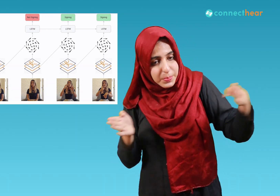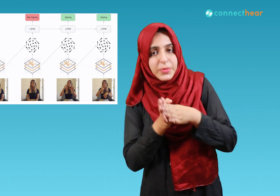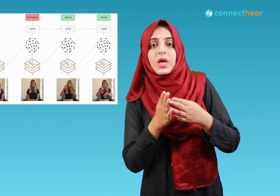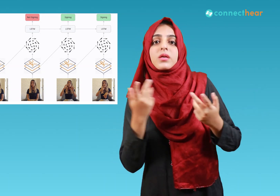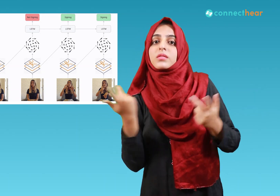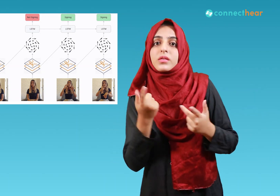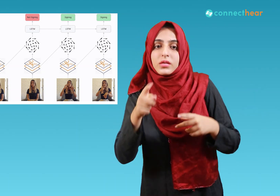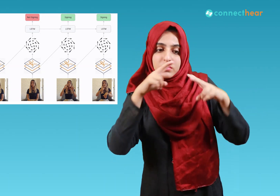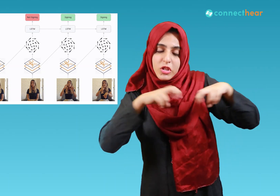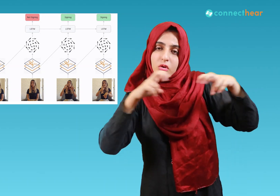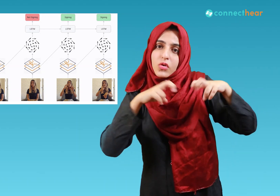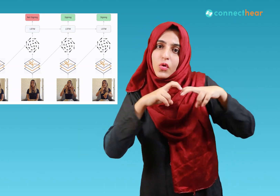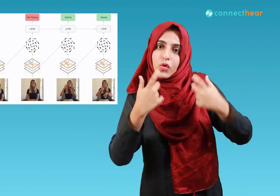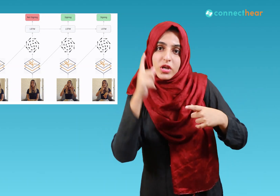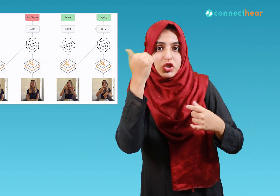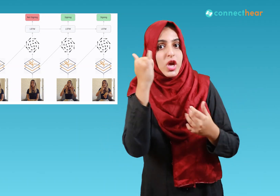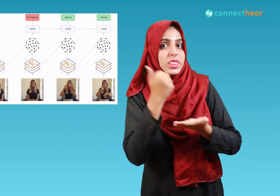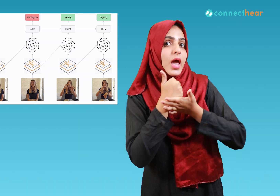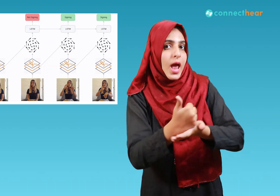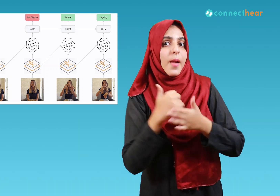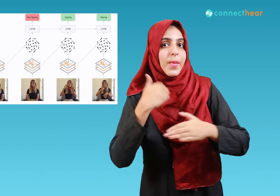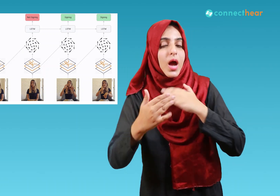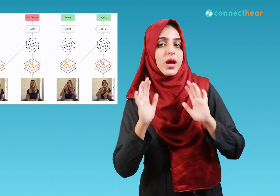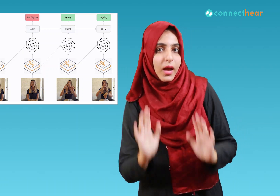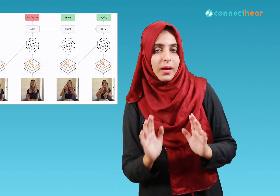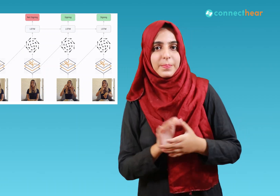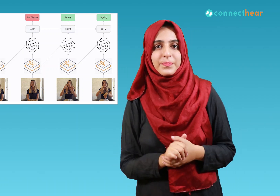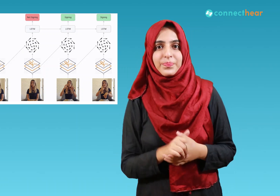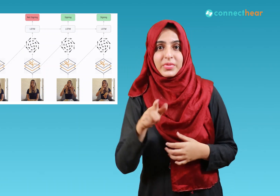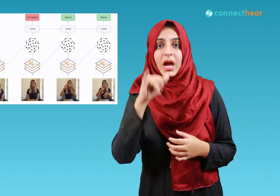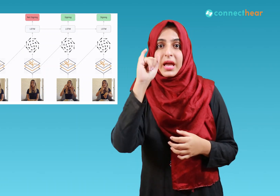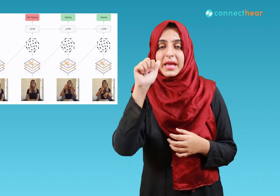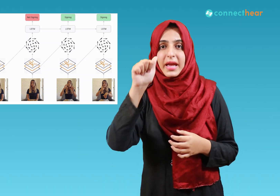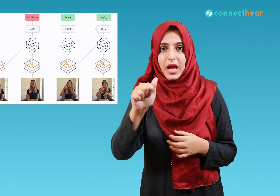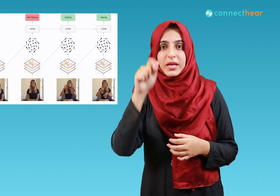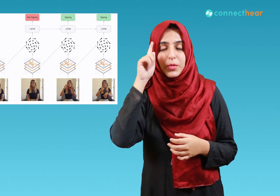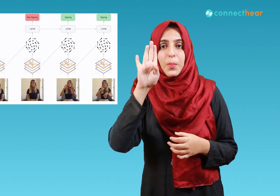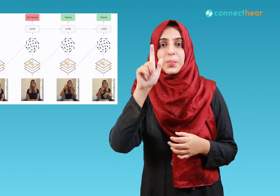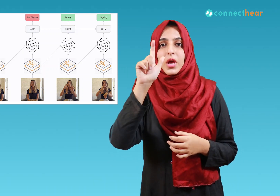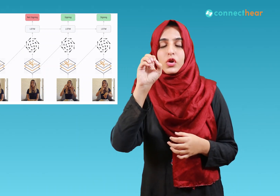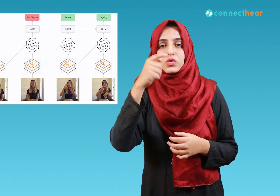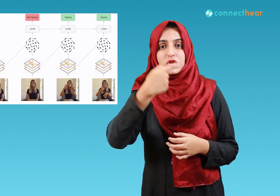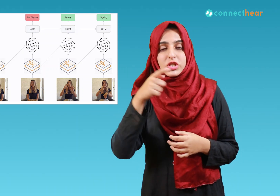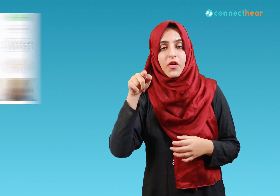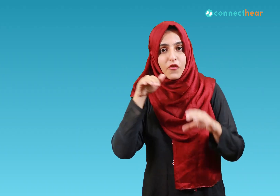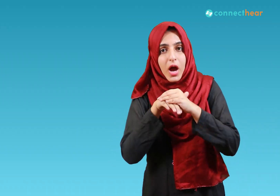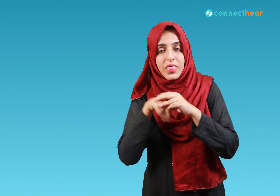research that might help with that in their AI blog Google explains how their proposed